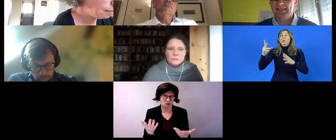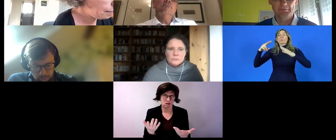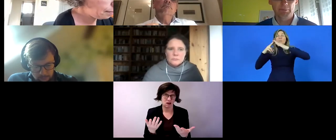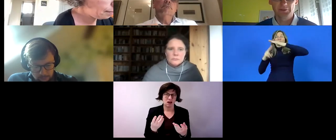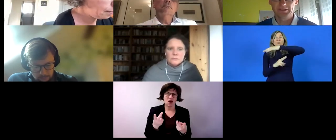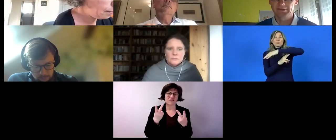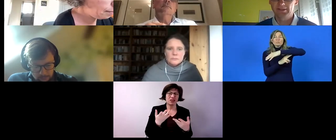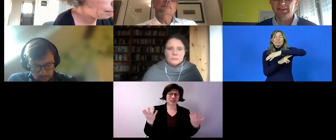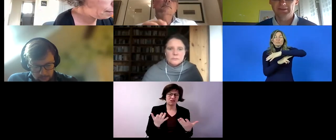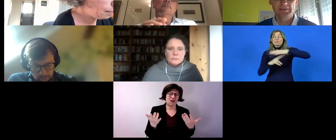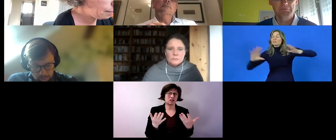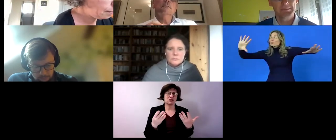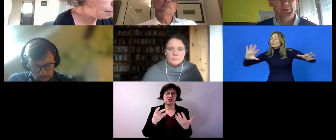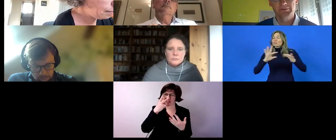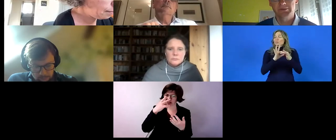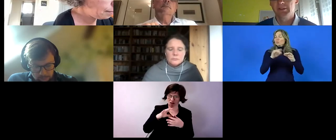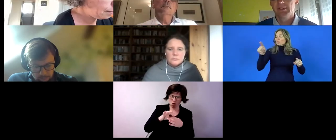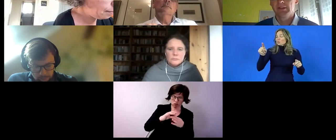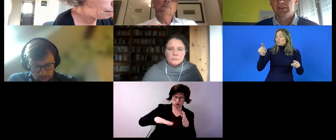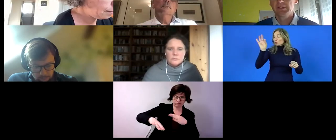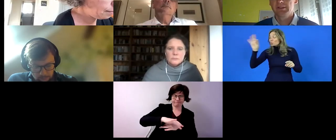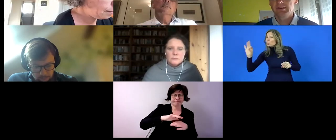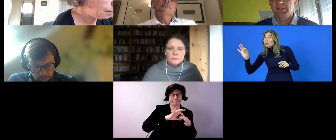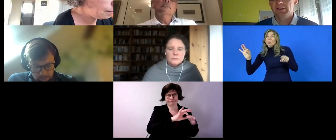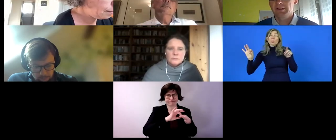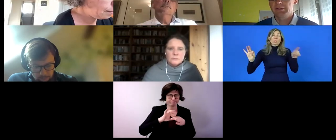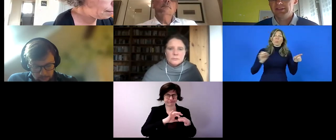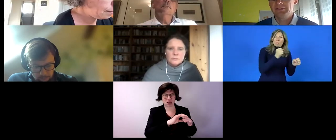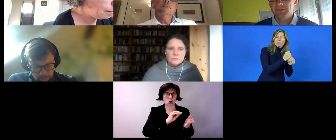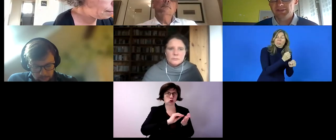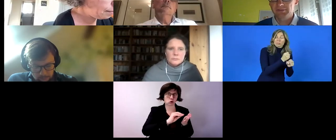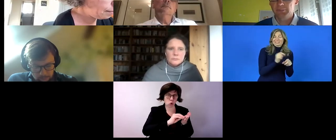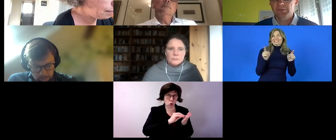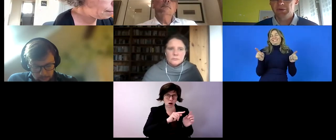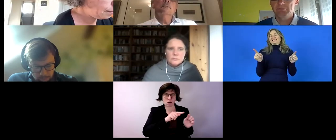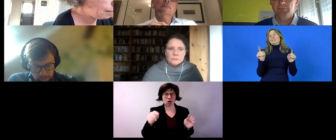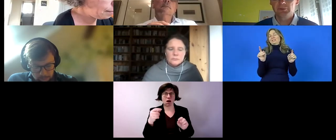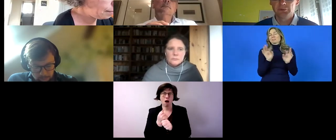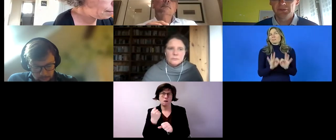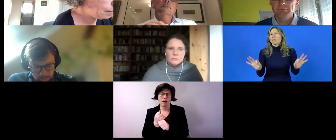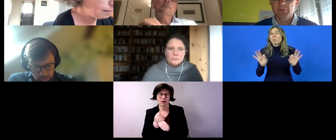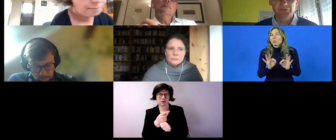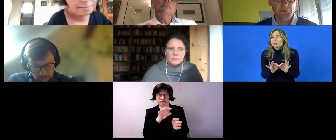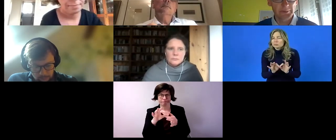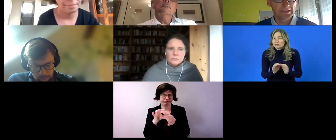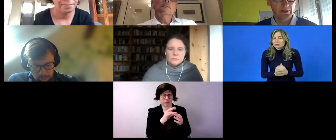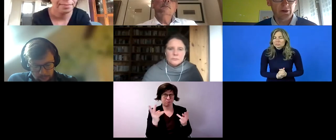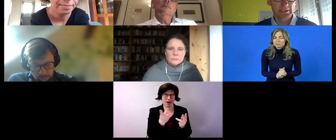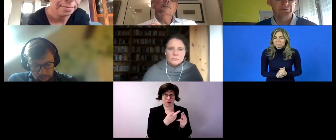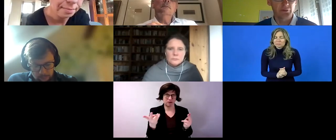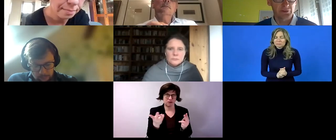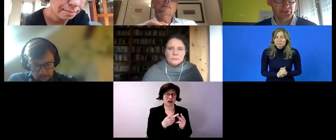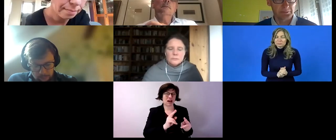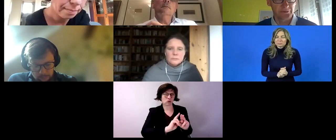and employment and i think maybe one of the the the instruments that we are using most frequently